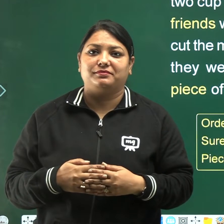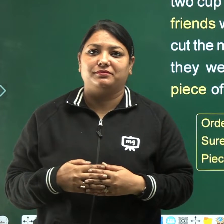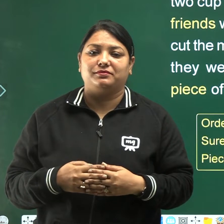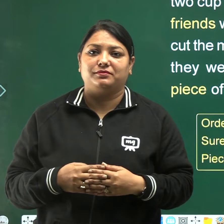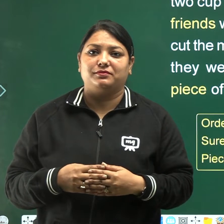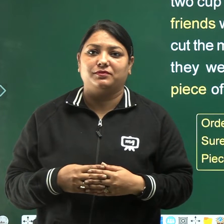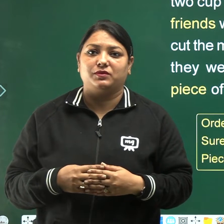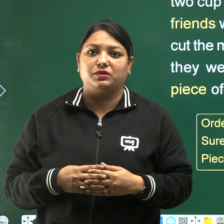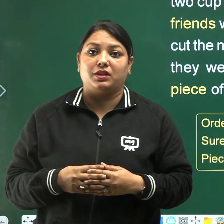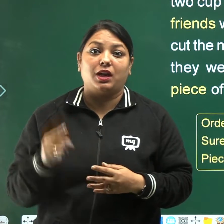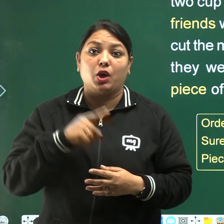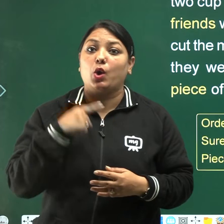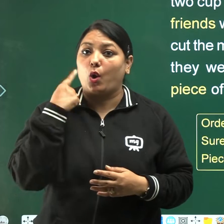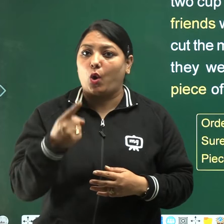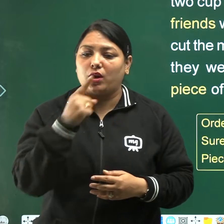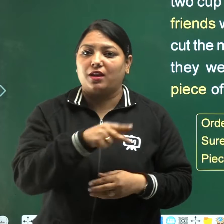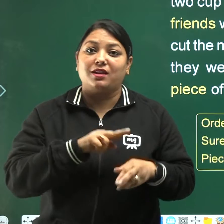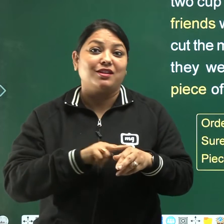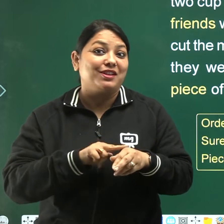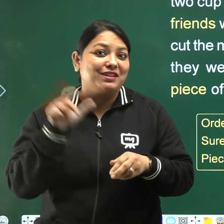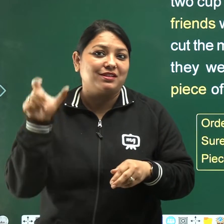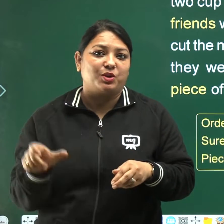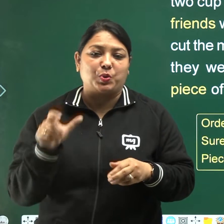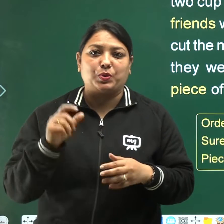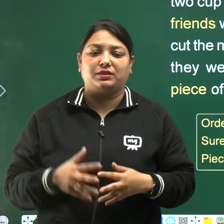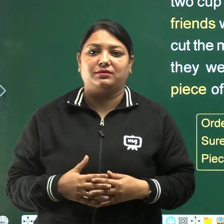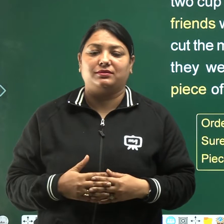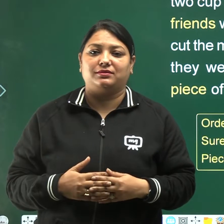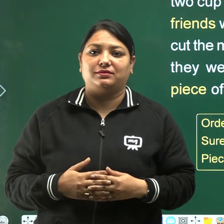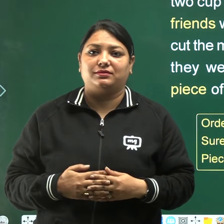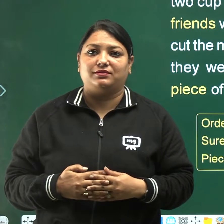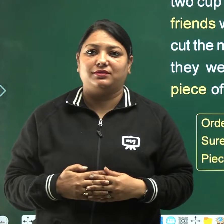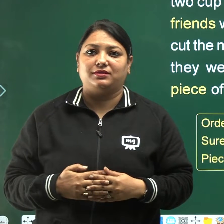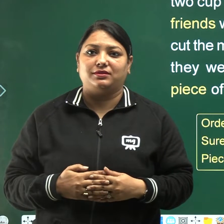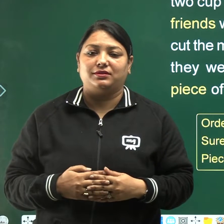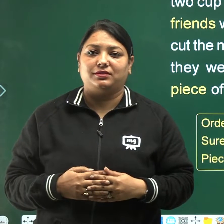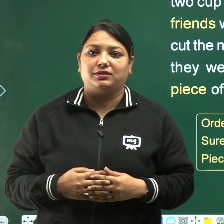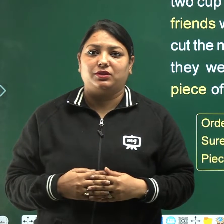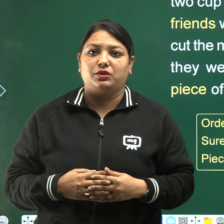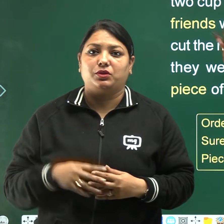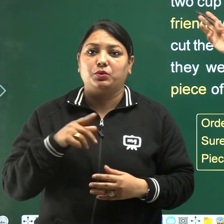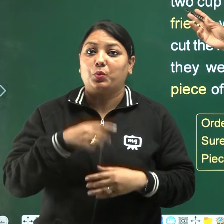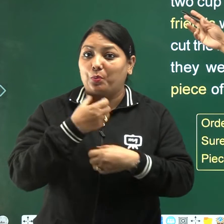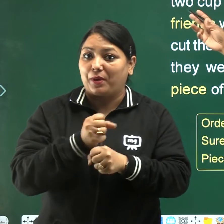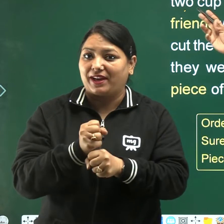He ordered his servant to make